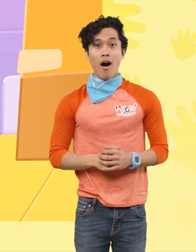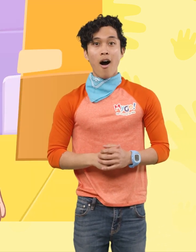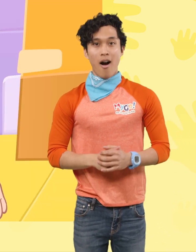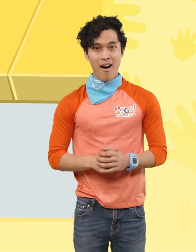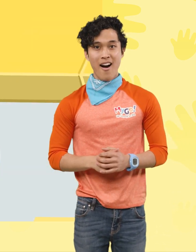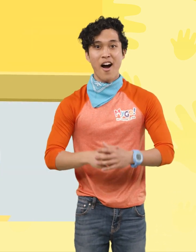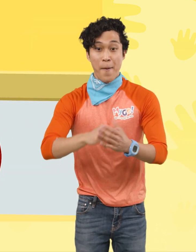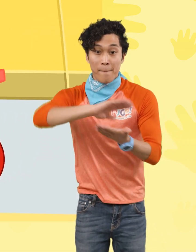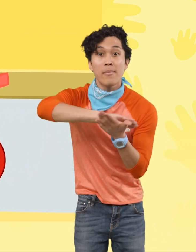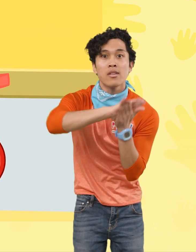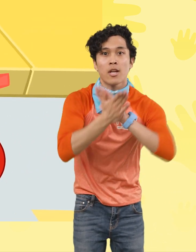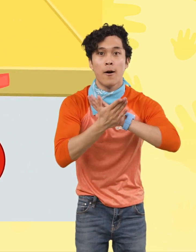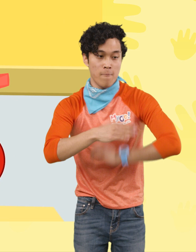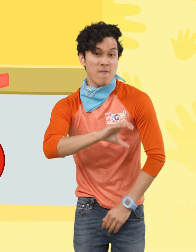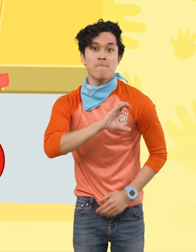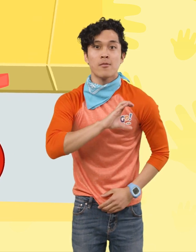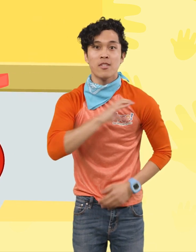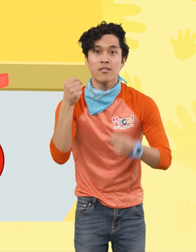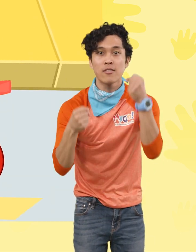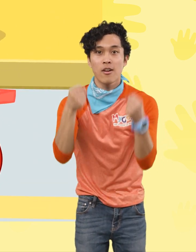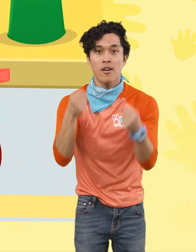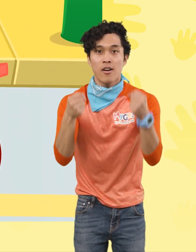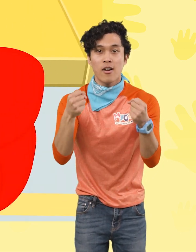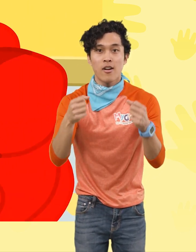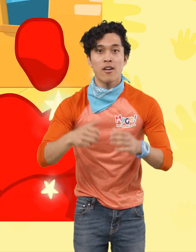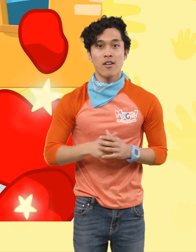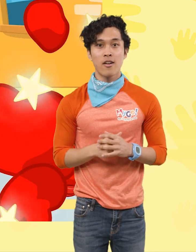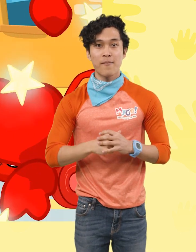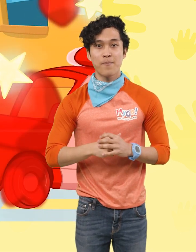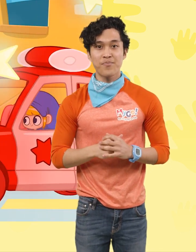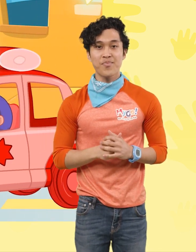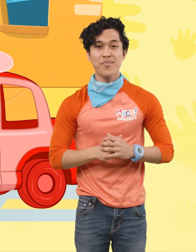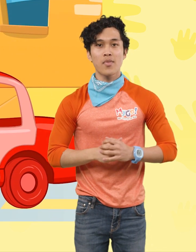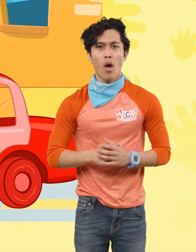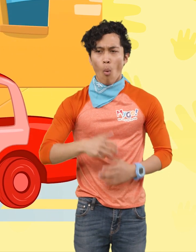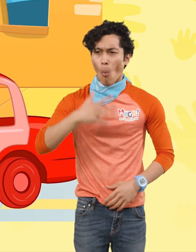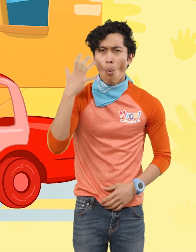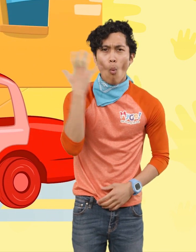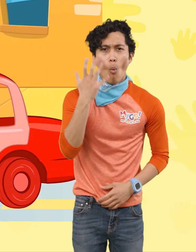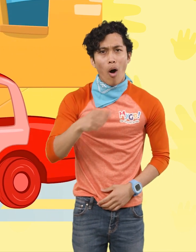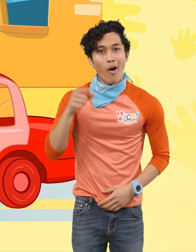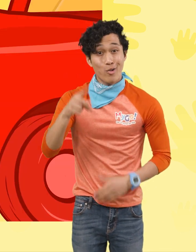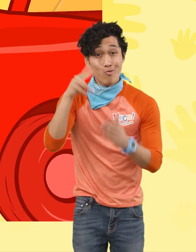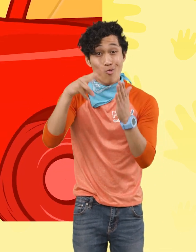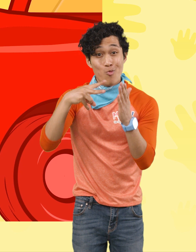Morphle, morph into a police car Wow, it's like you read my mind